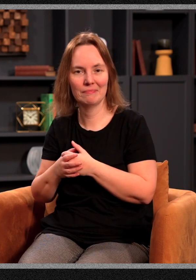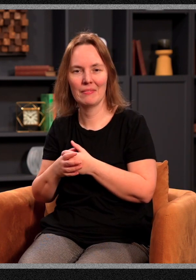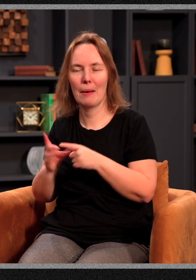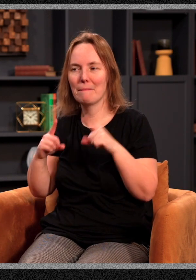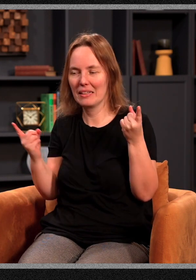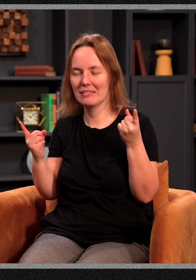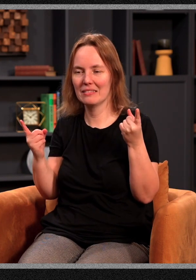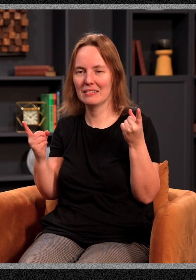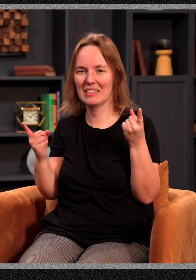But he loved dinosaurs.